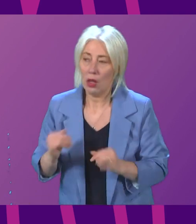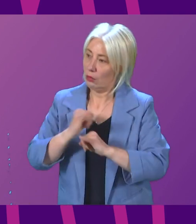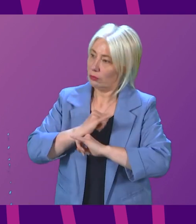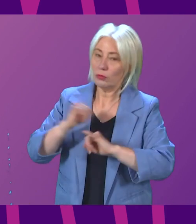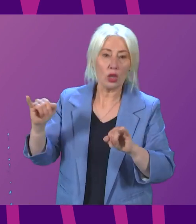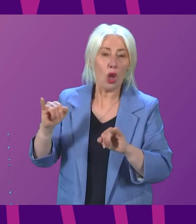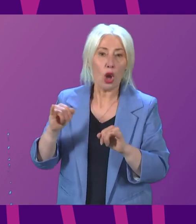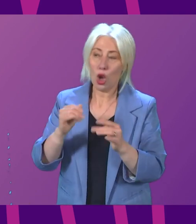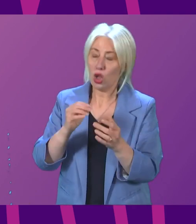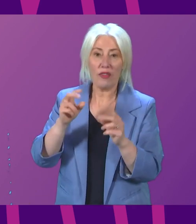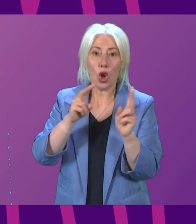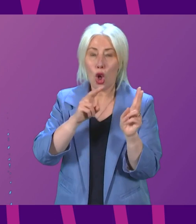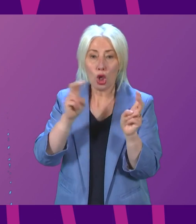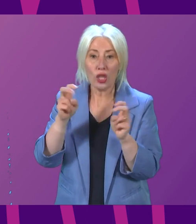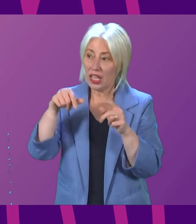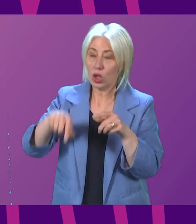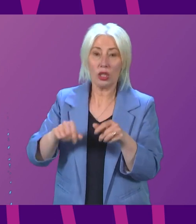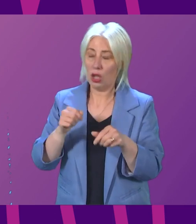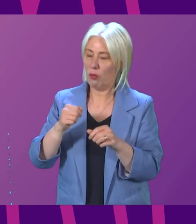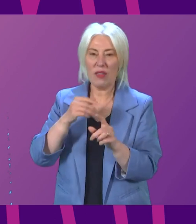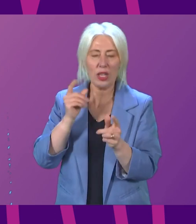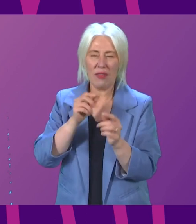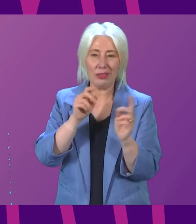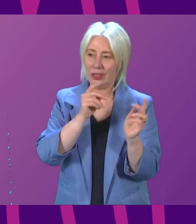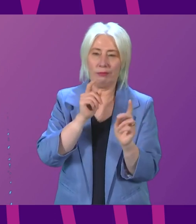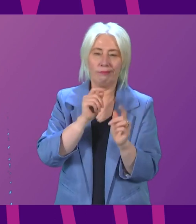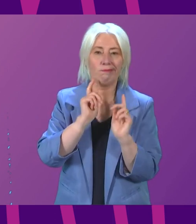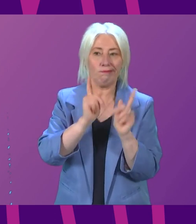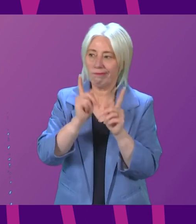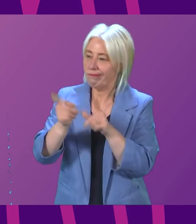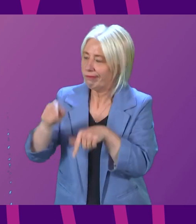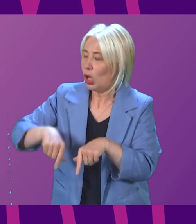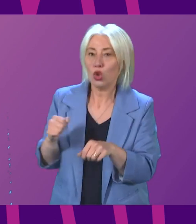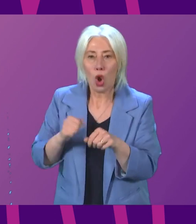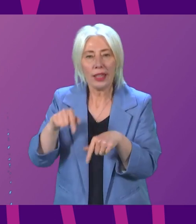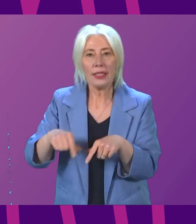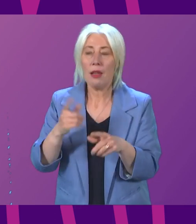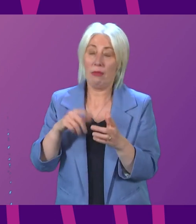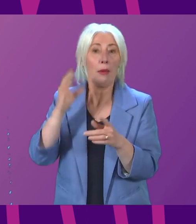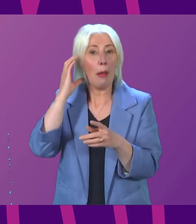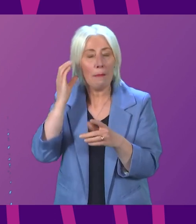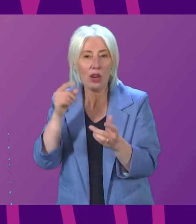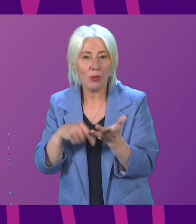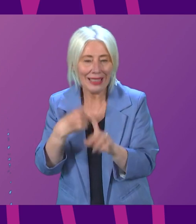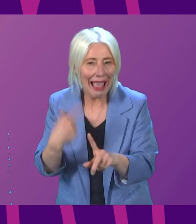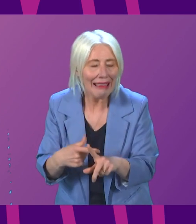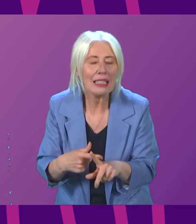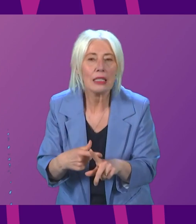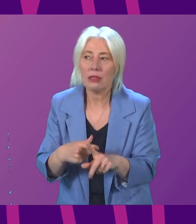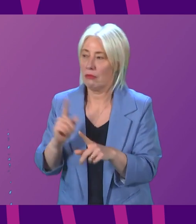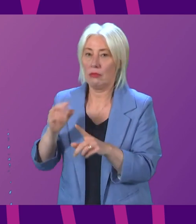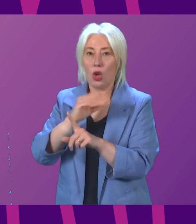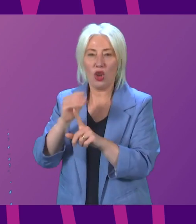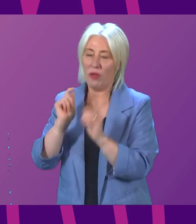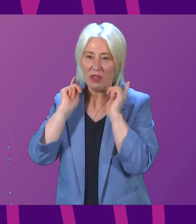rape clause imposed on Scotland by the Tories. That is to mitigate the awful bedroom tax imposed on Scotland by